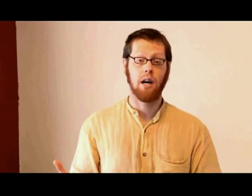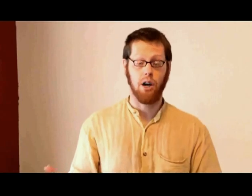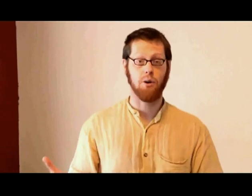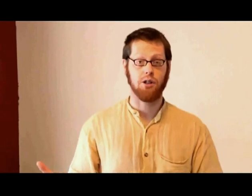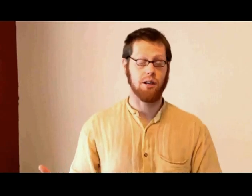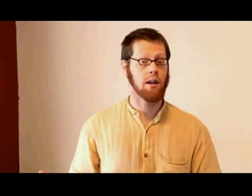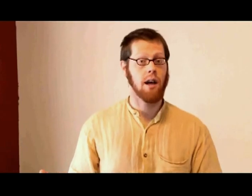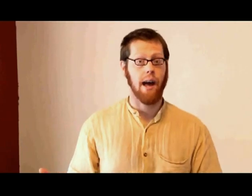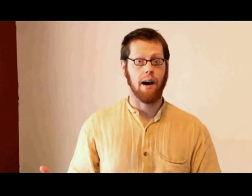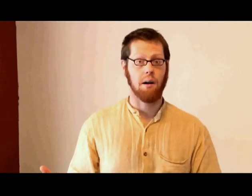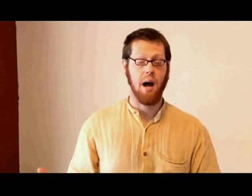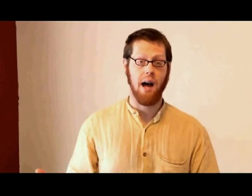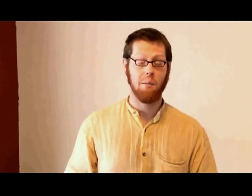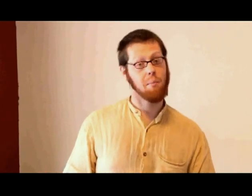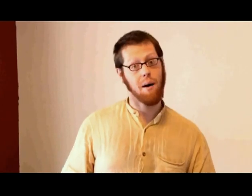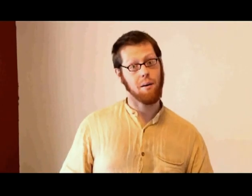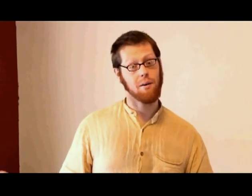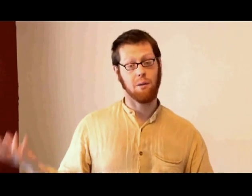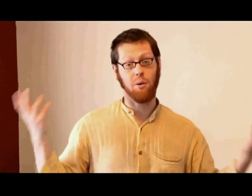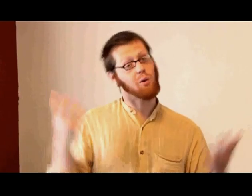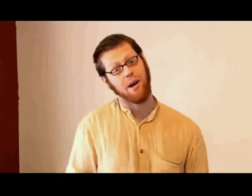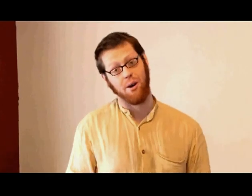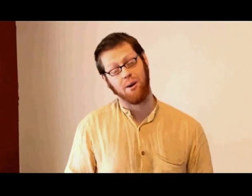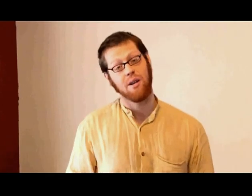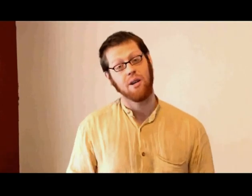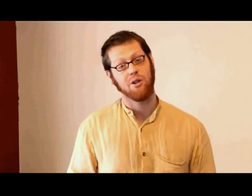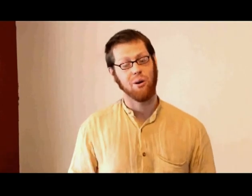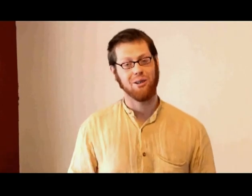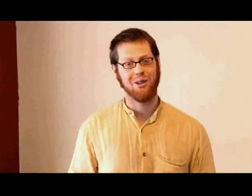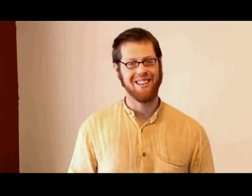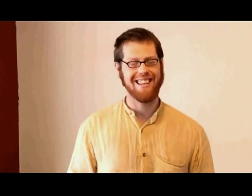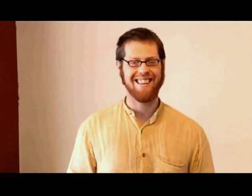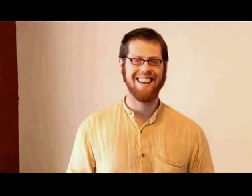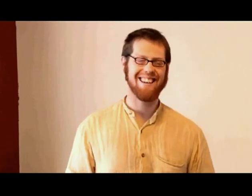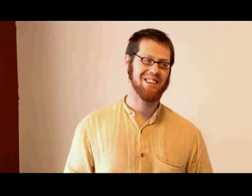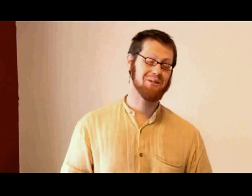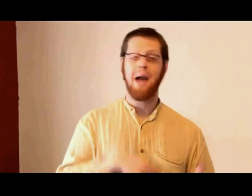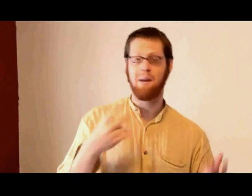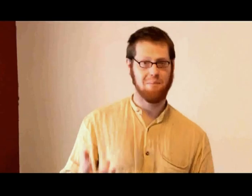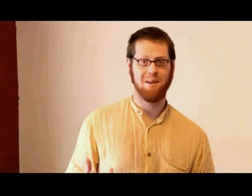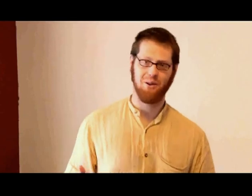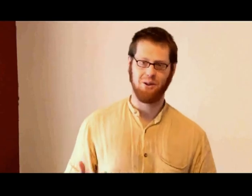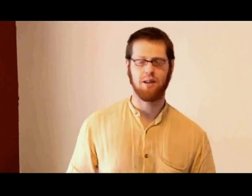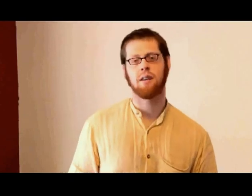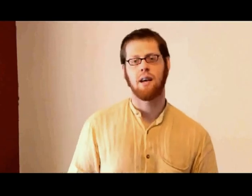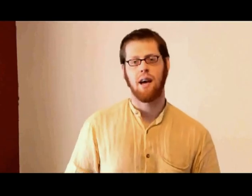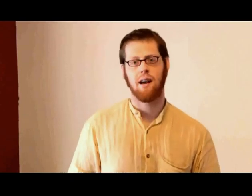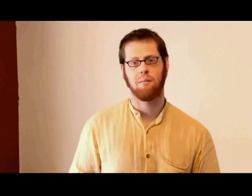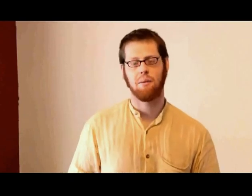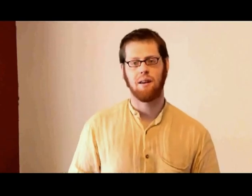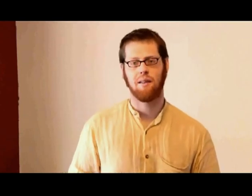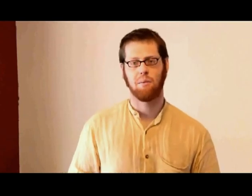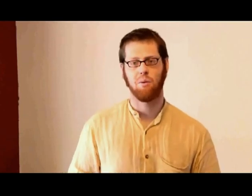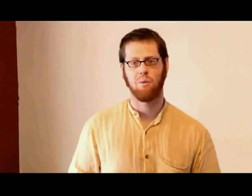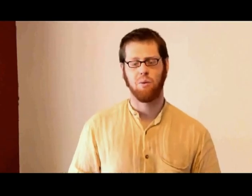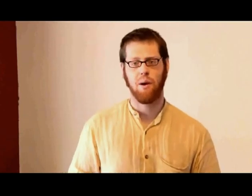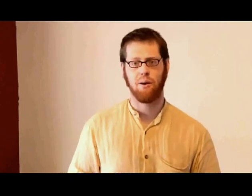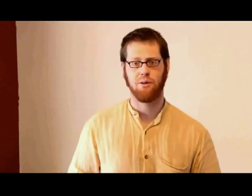a Christian and I am a liberal Quaker. So it's certainly not the case that you can't be a Christian and be in a liberal Quaker